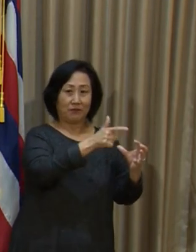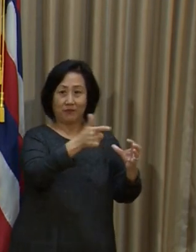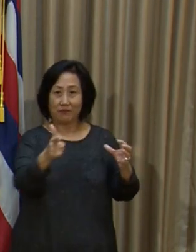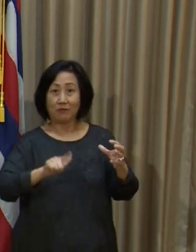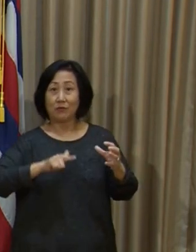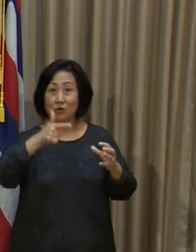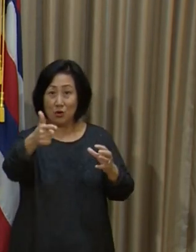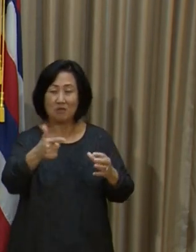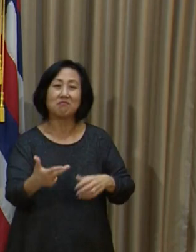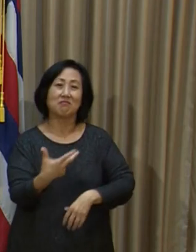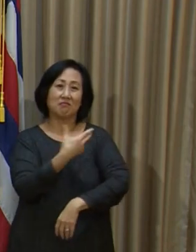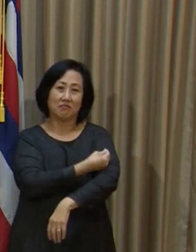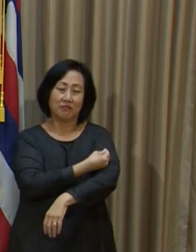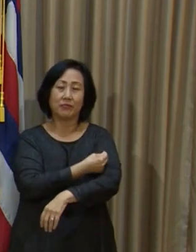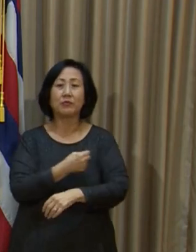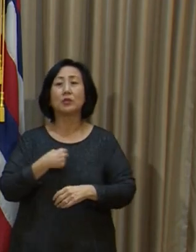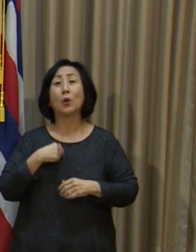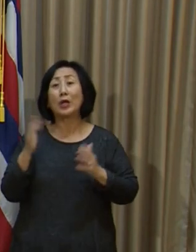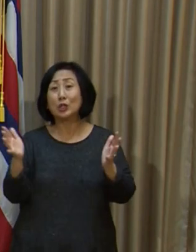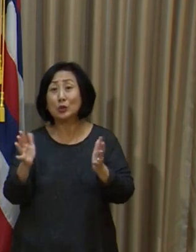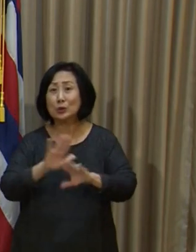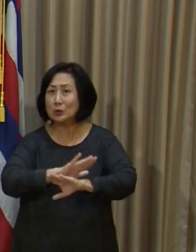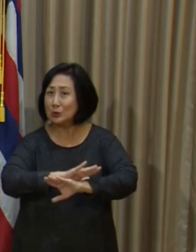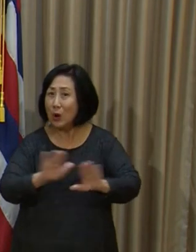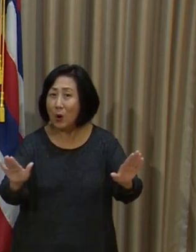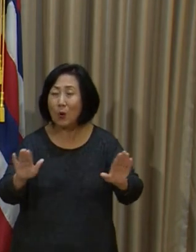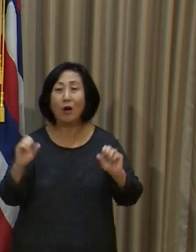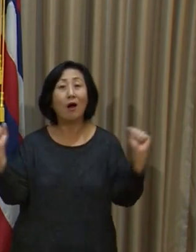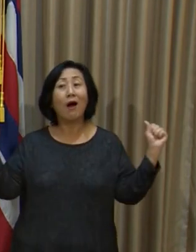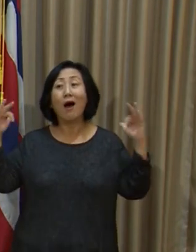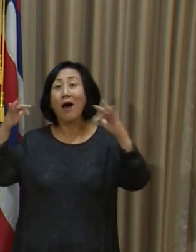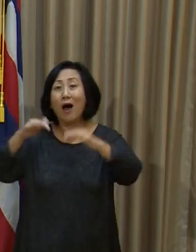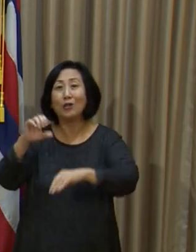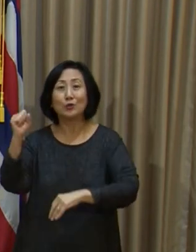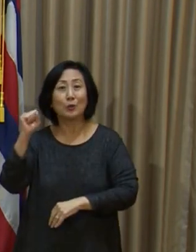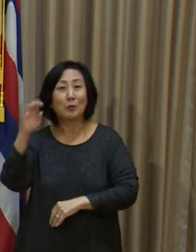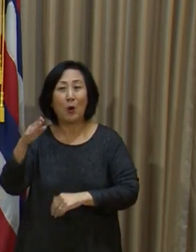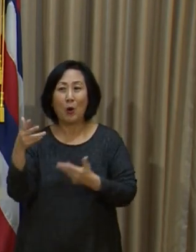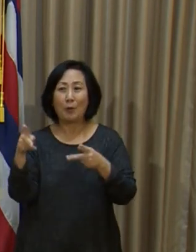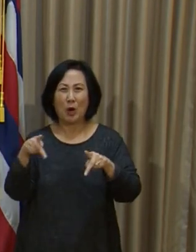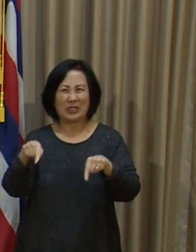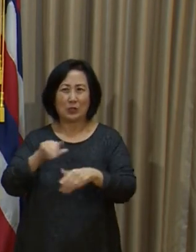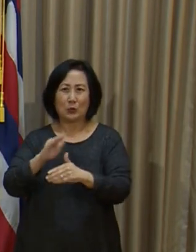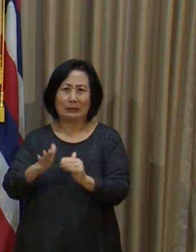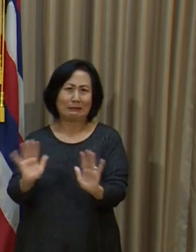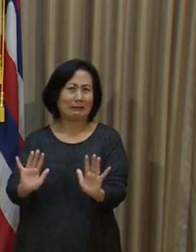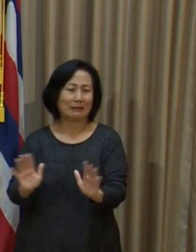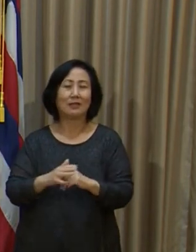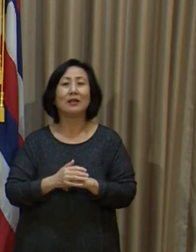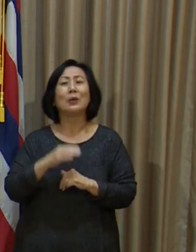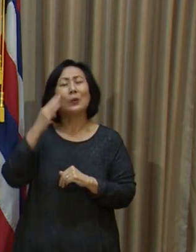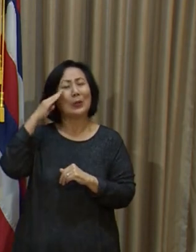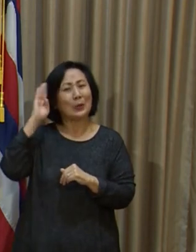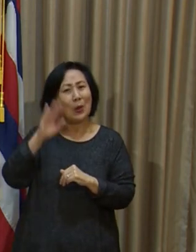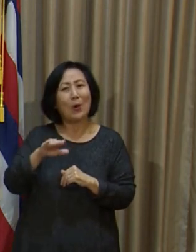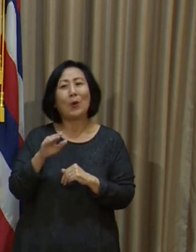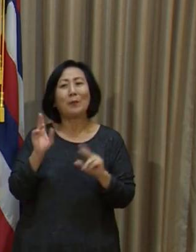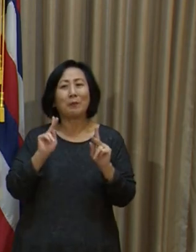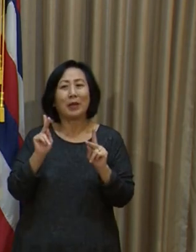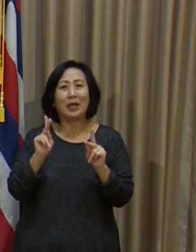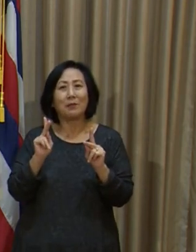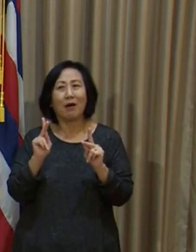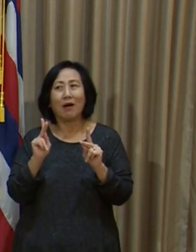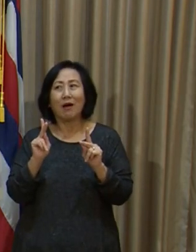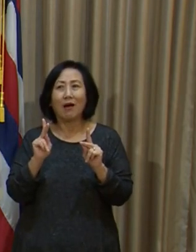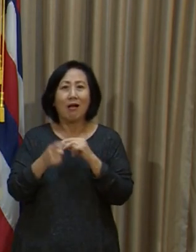so again, I encourage you not to attend in person Super Bowl parties this weekend. We know that there is great